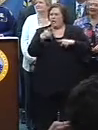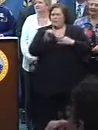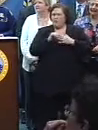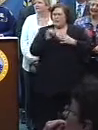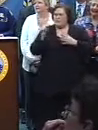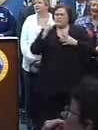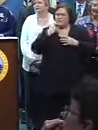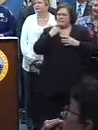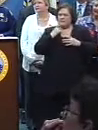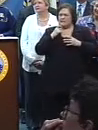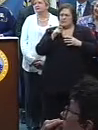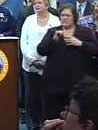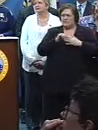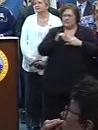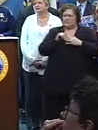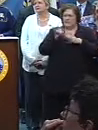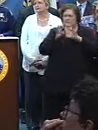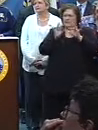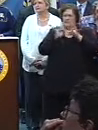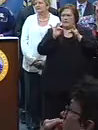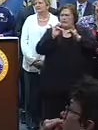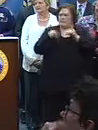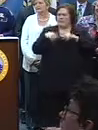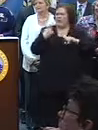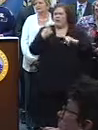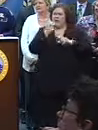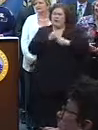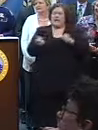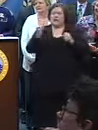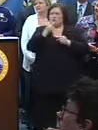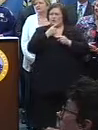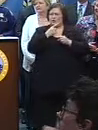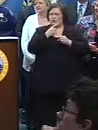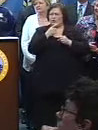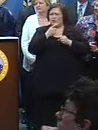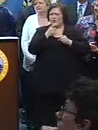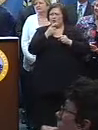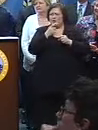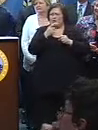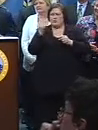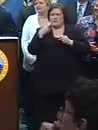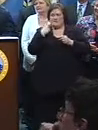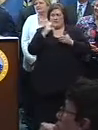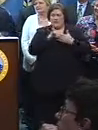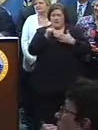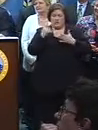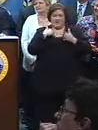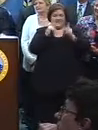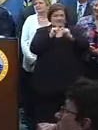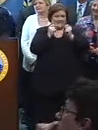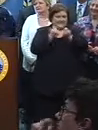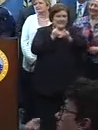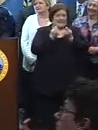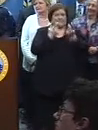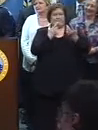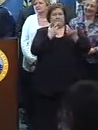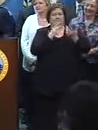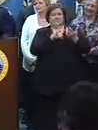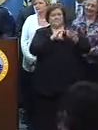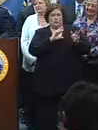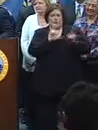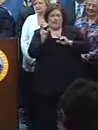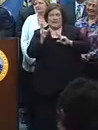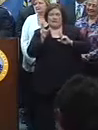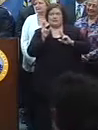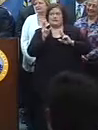of your, sorry. You touched on this at the end of your presser here about next year. I know you said you have a team in place, a task force in place. From a